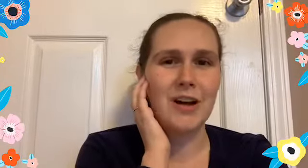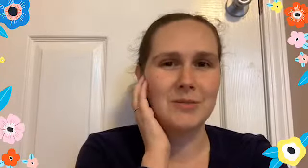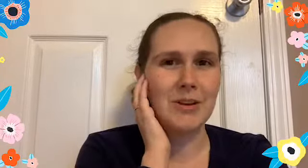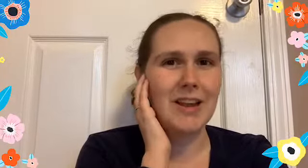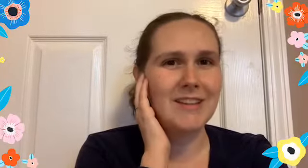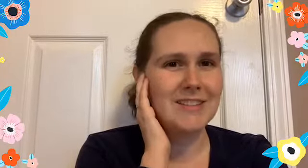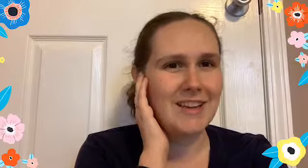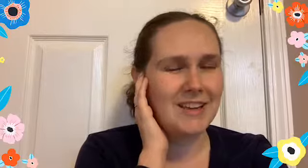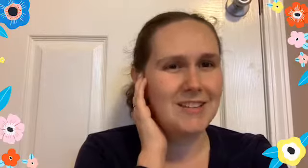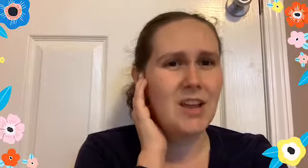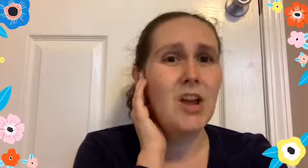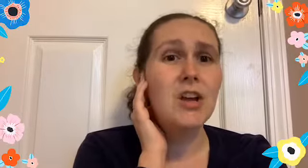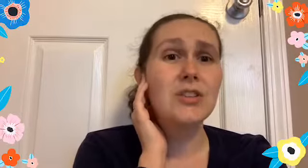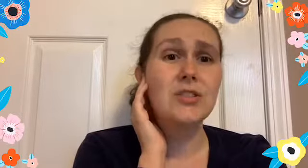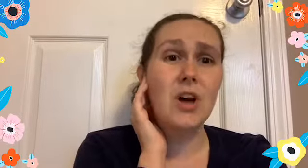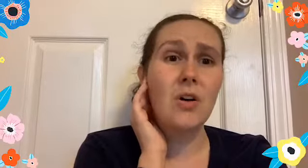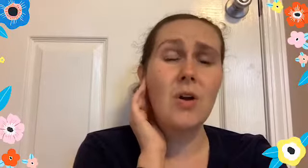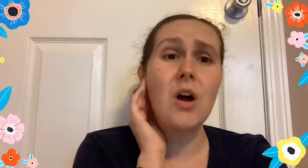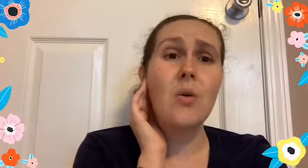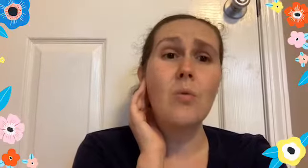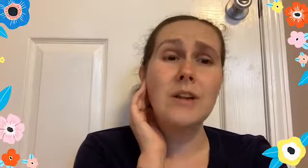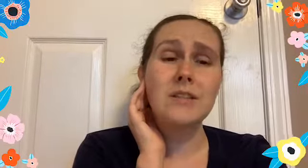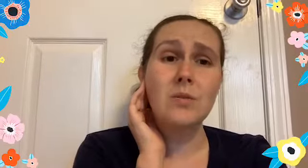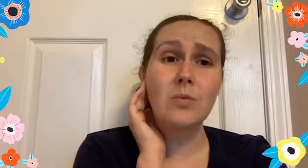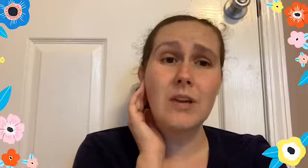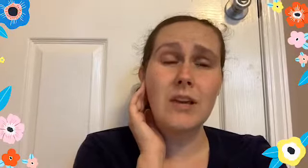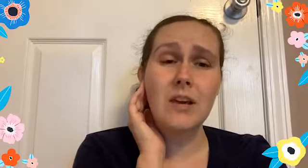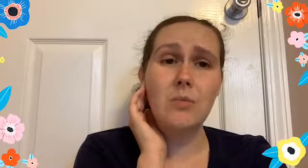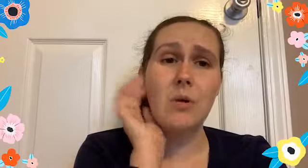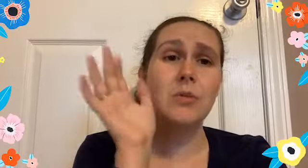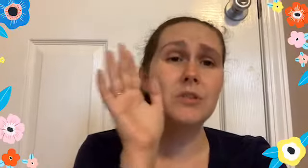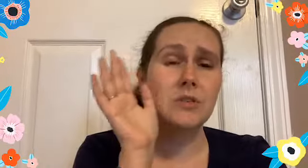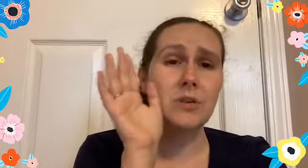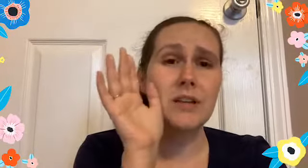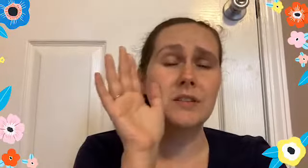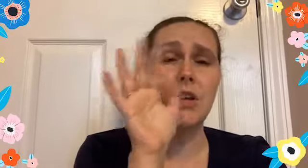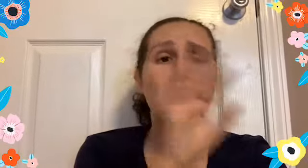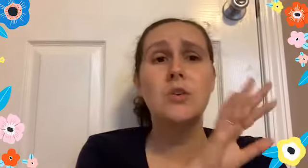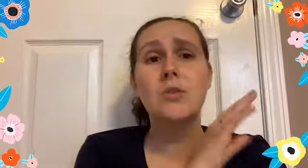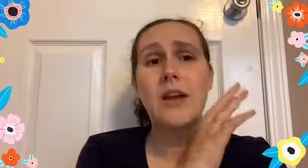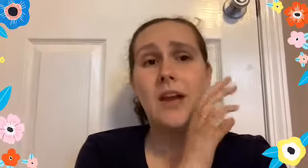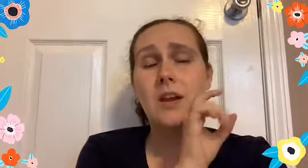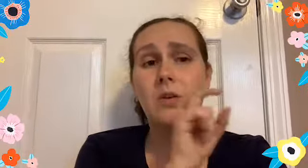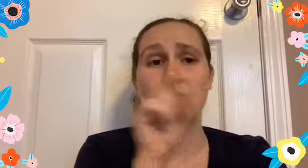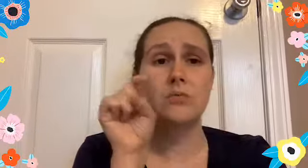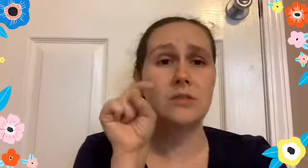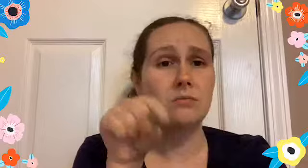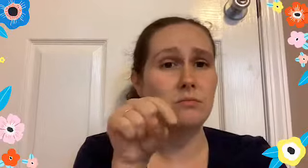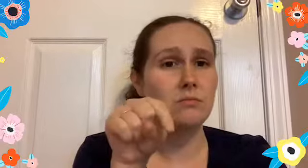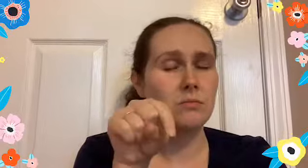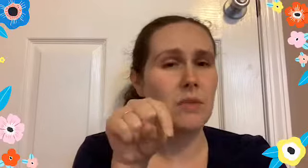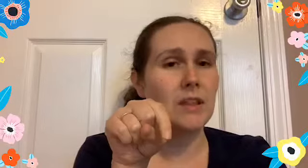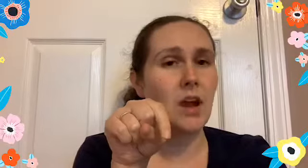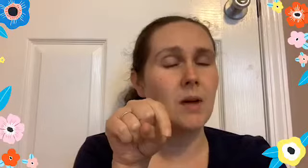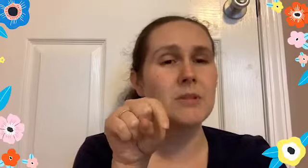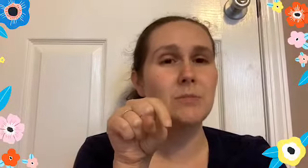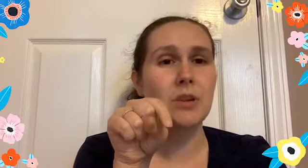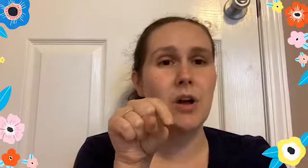hospitalized kids. So once we, what we'll do is you can, in the comments below,